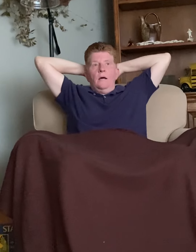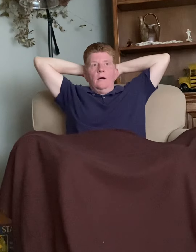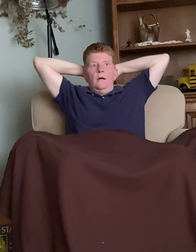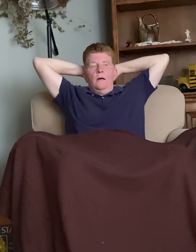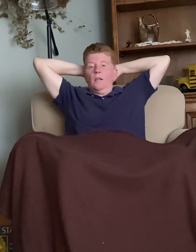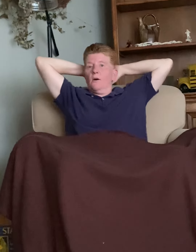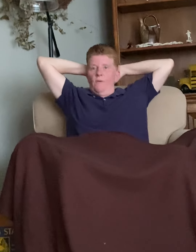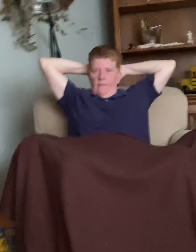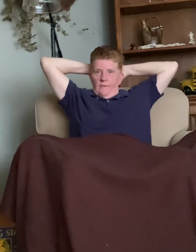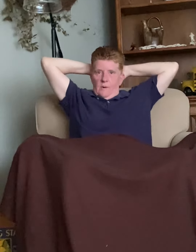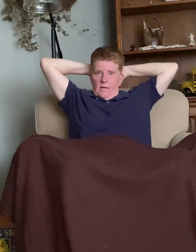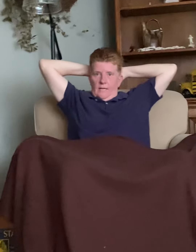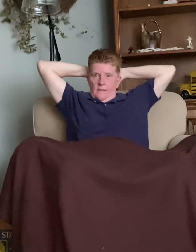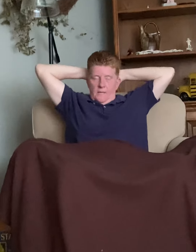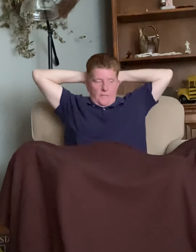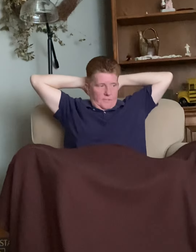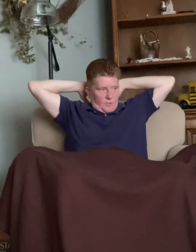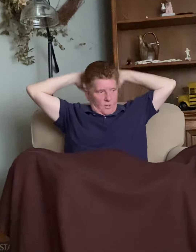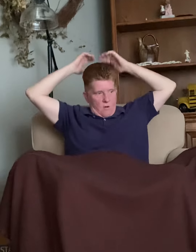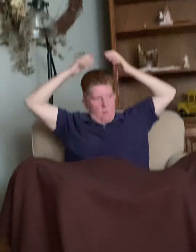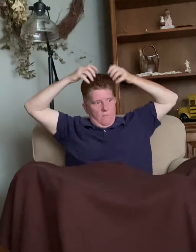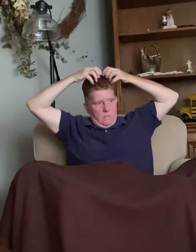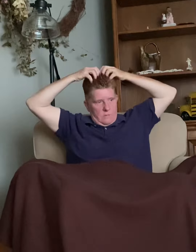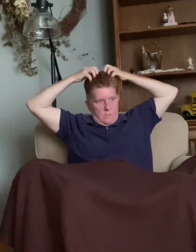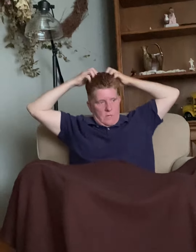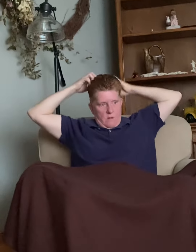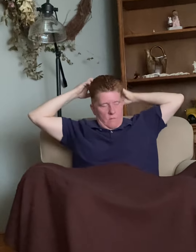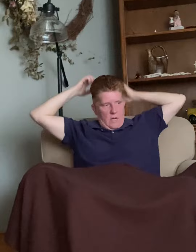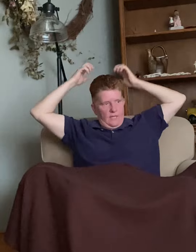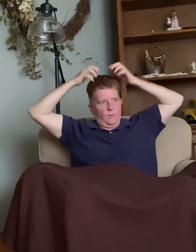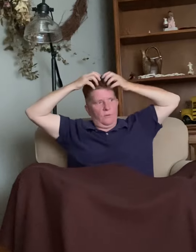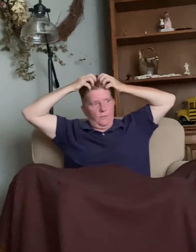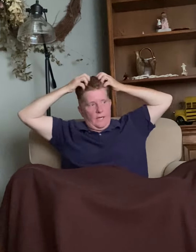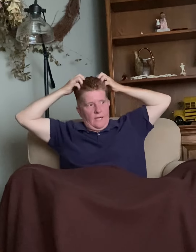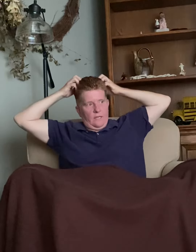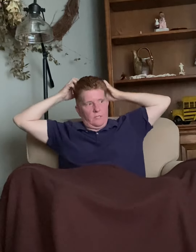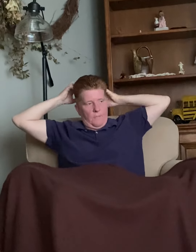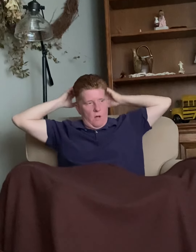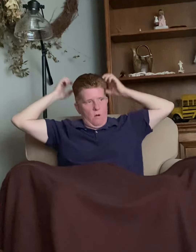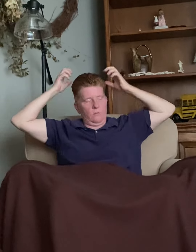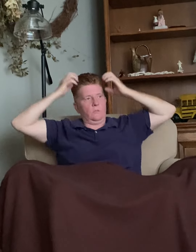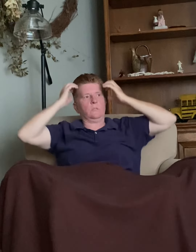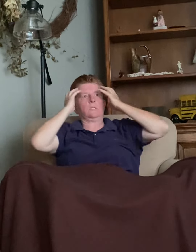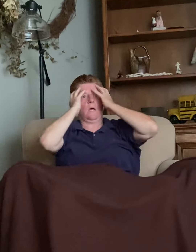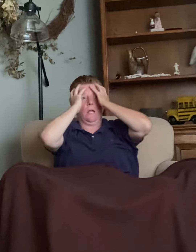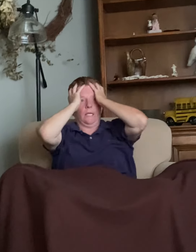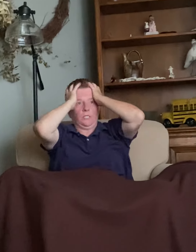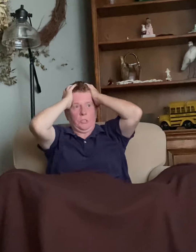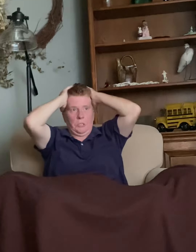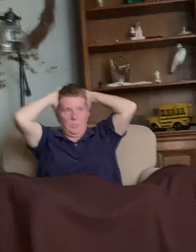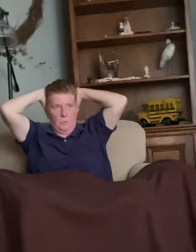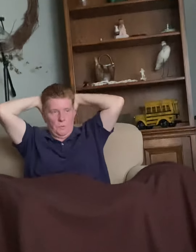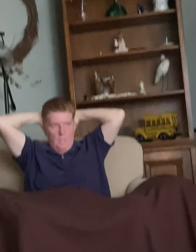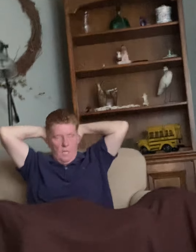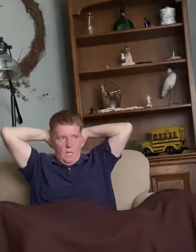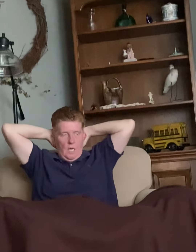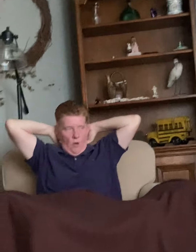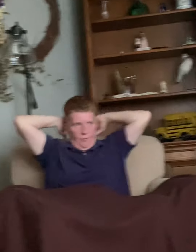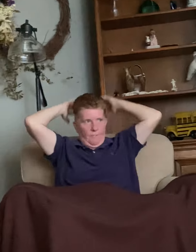Hello everybody. So, you know, I told you guys about selling to health and